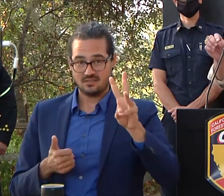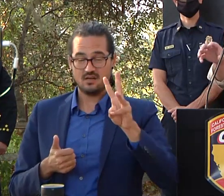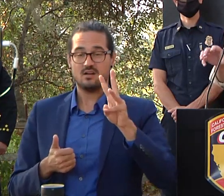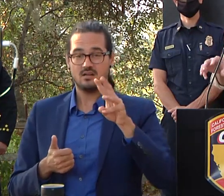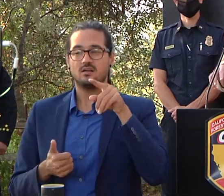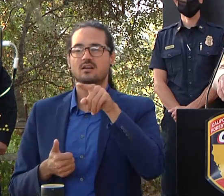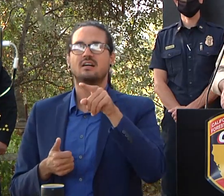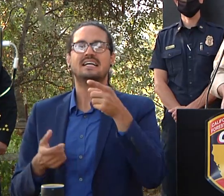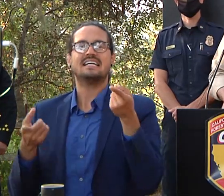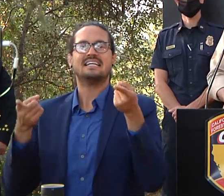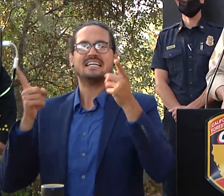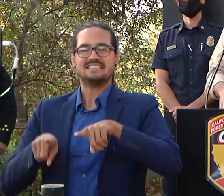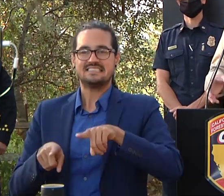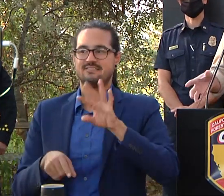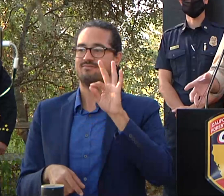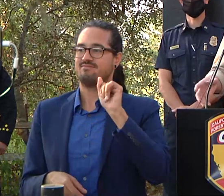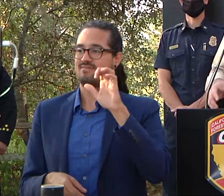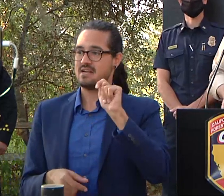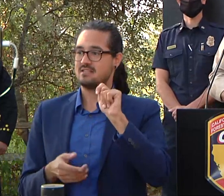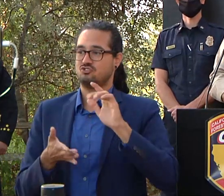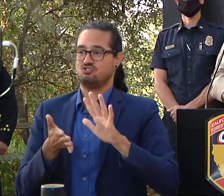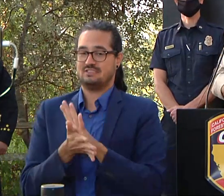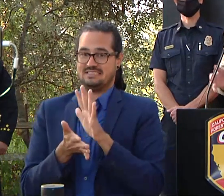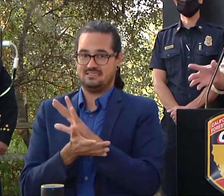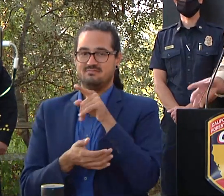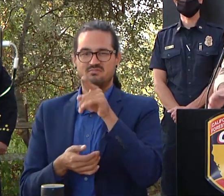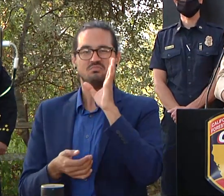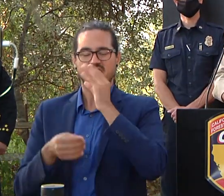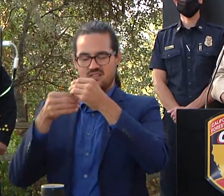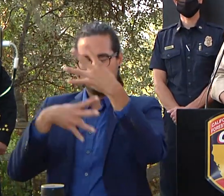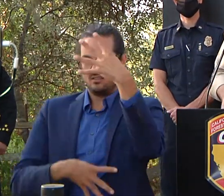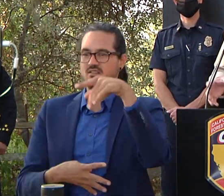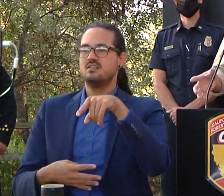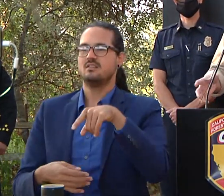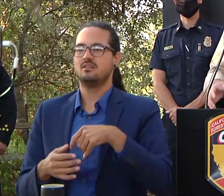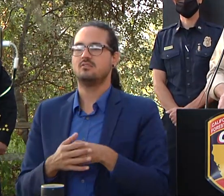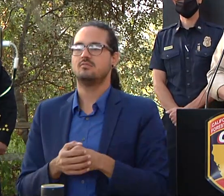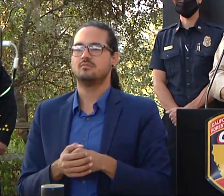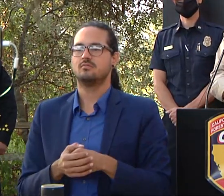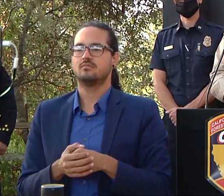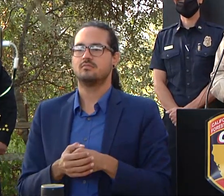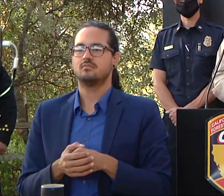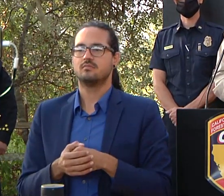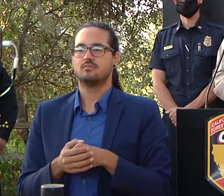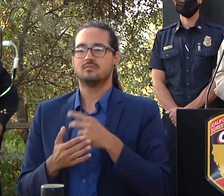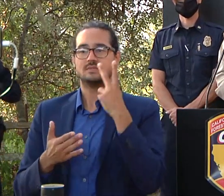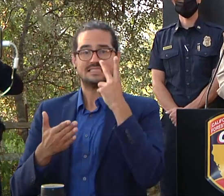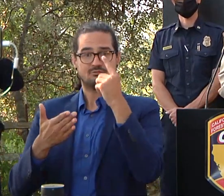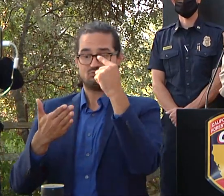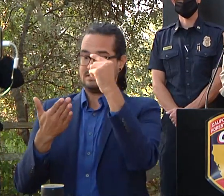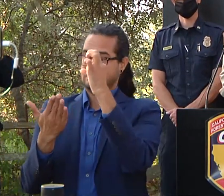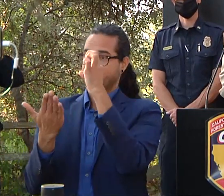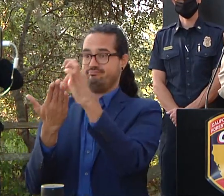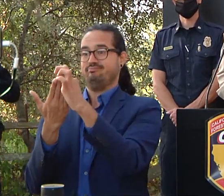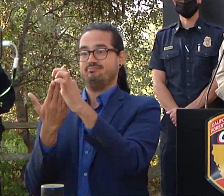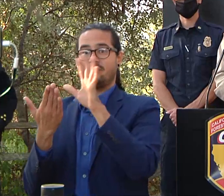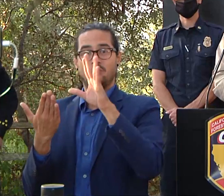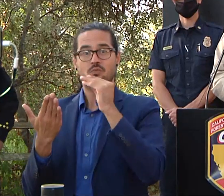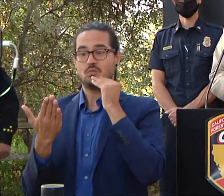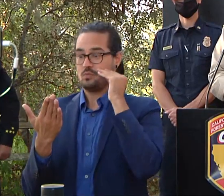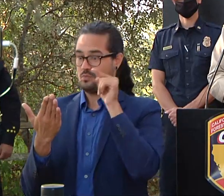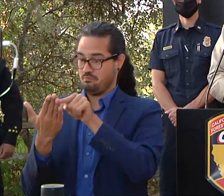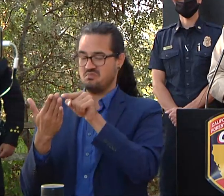uh go to your zone if it's green that means it's repopulated you can go back home if it's red it's still under that same order um